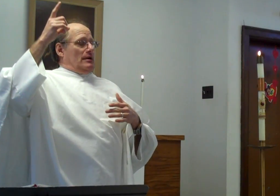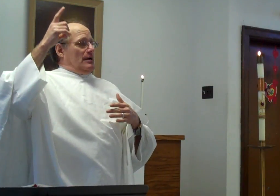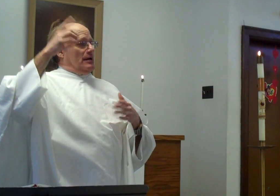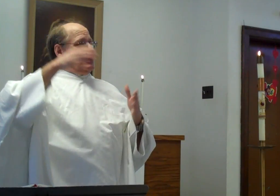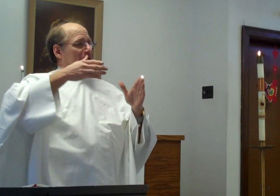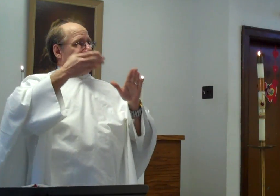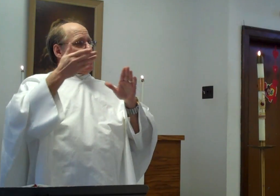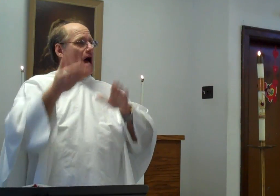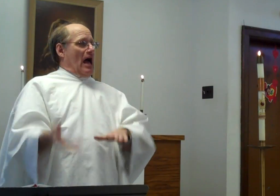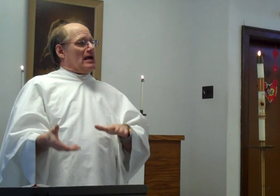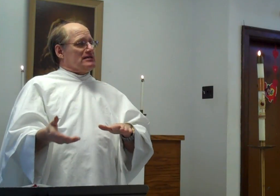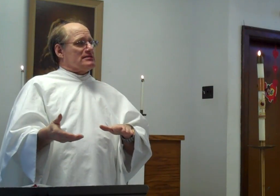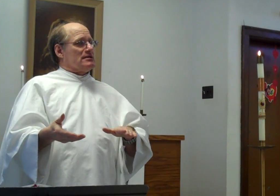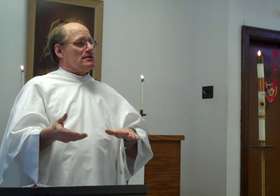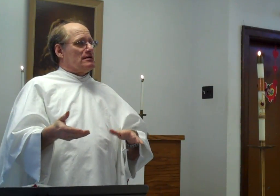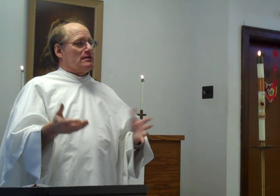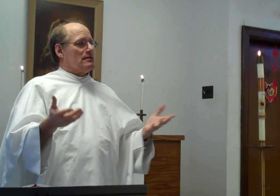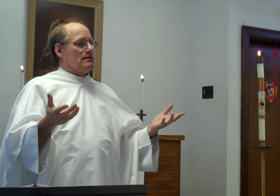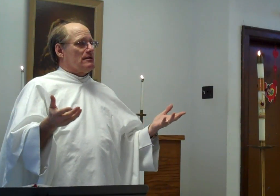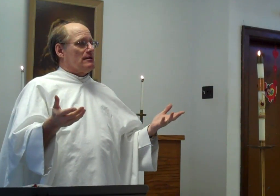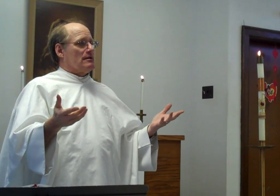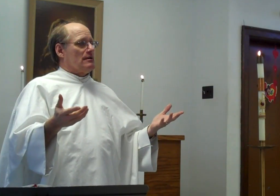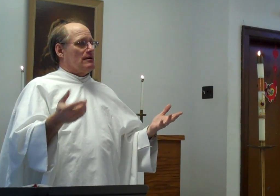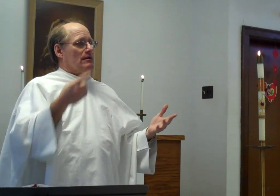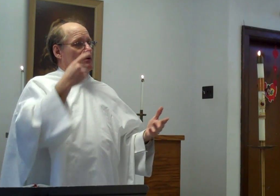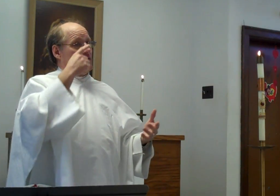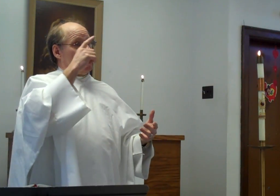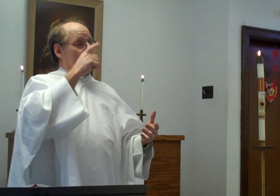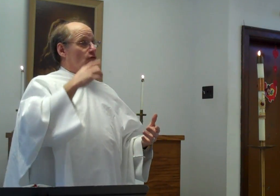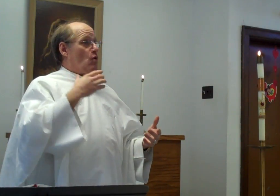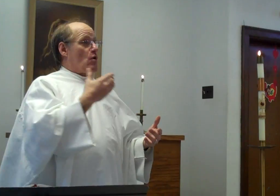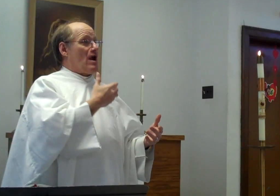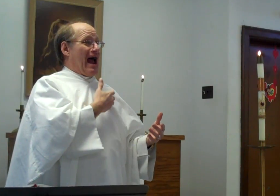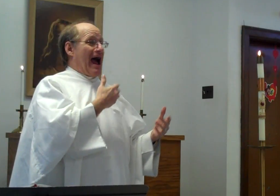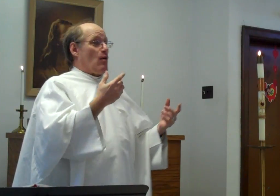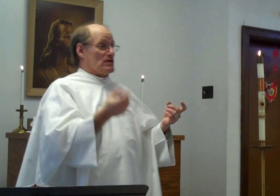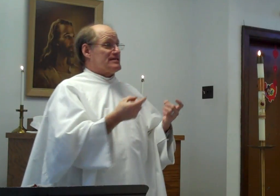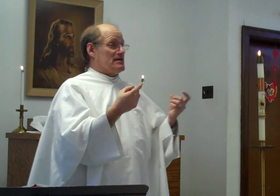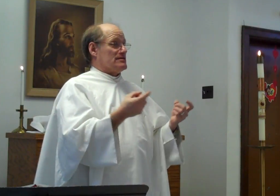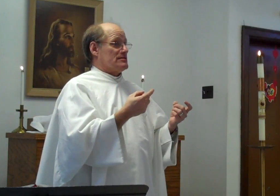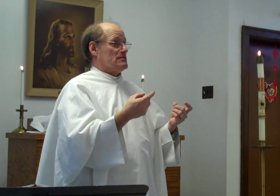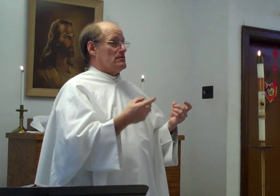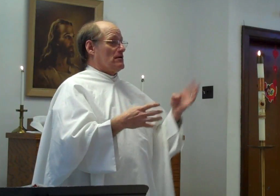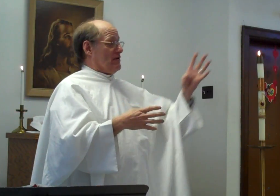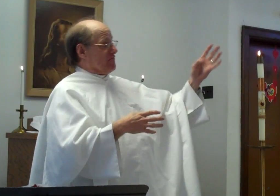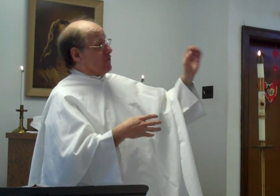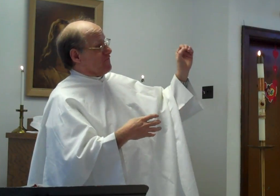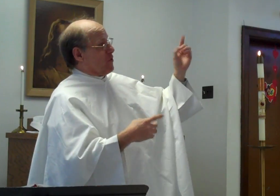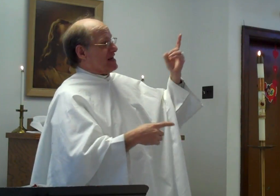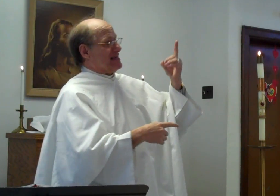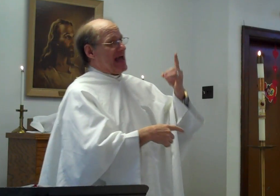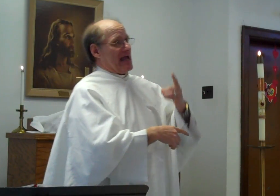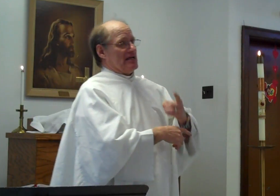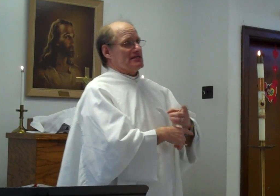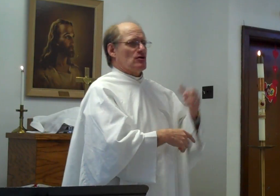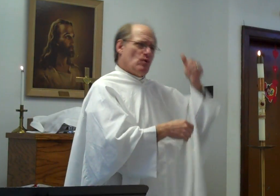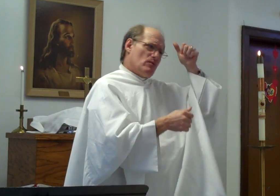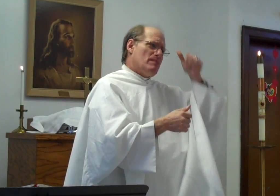He dies for our sins. For 40 days, we